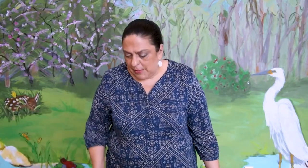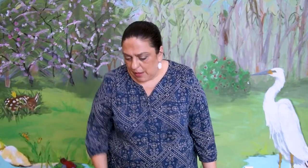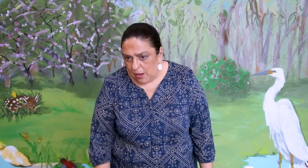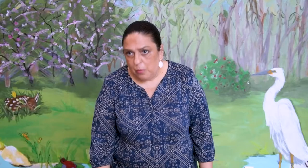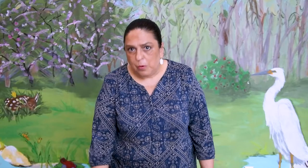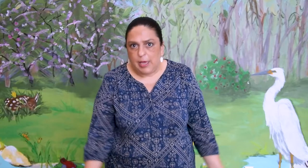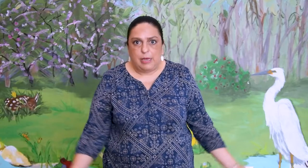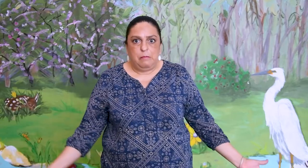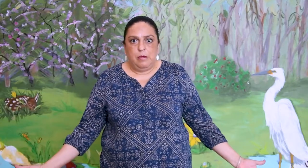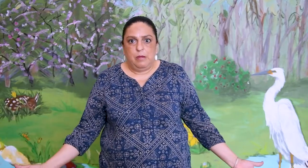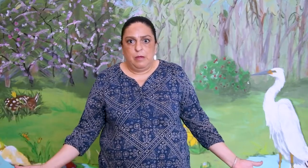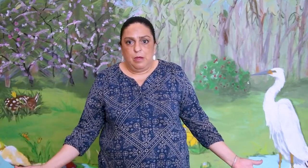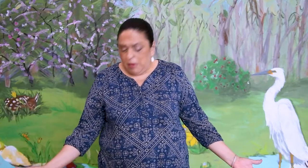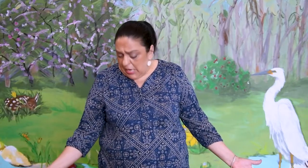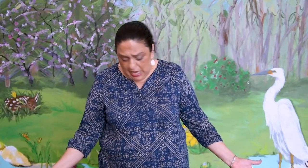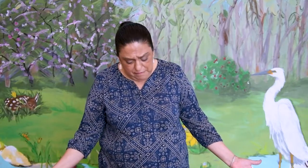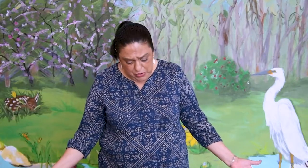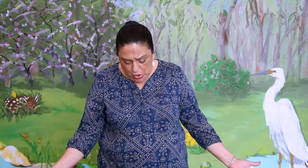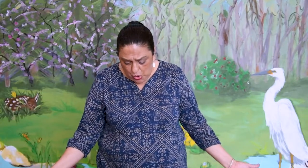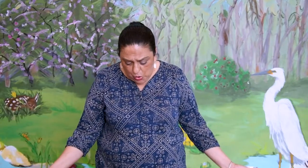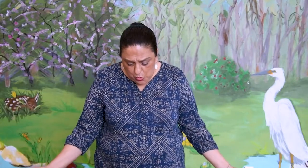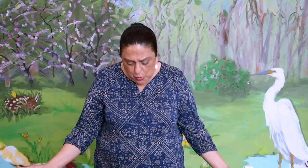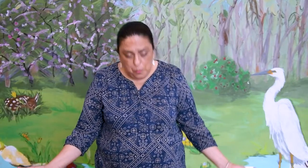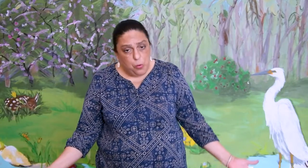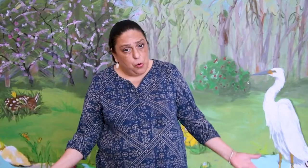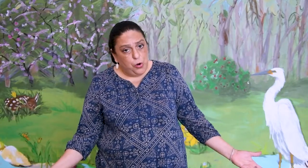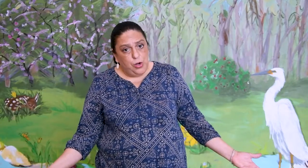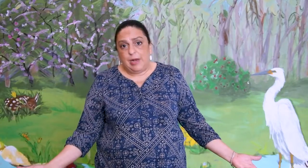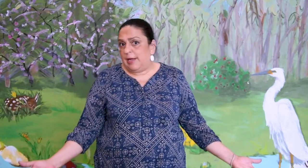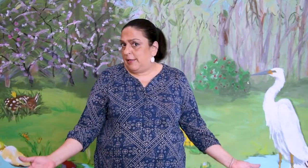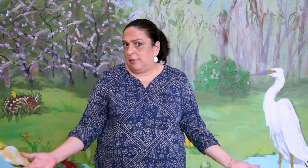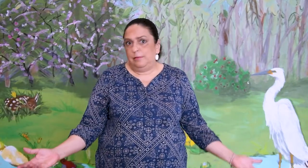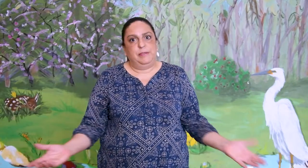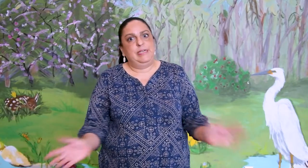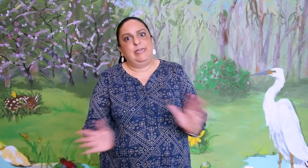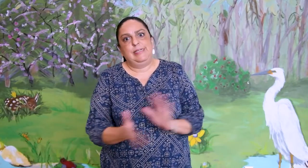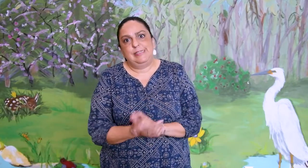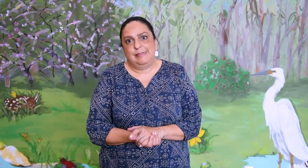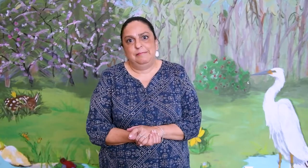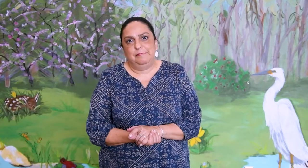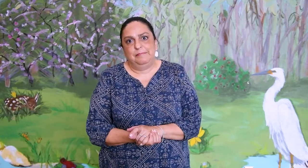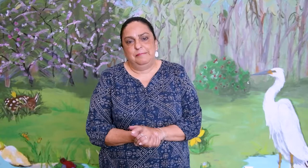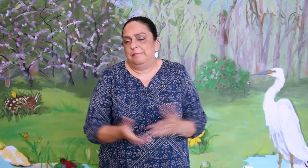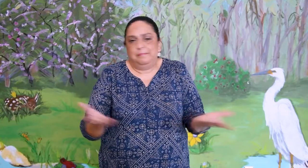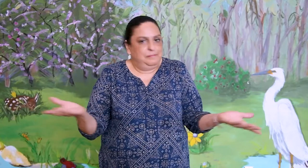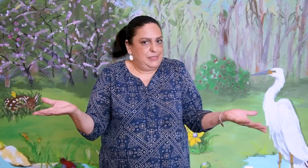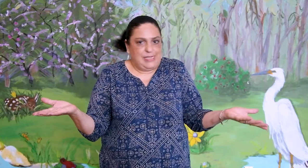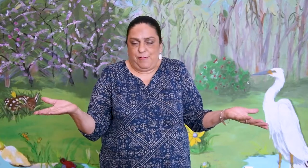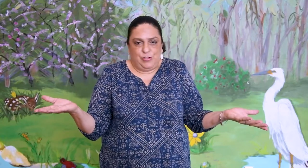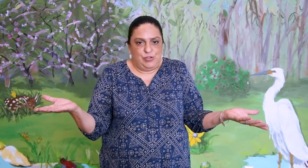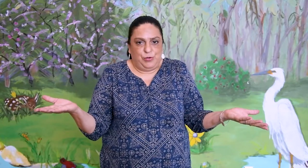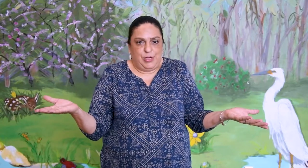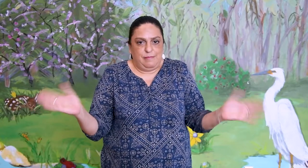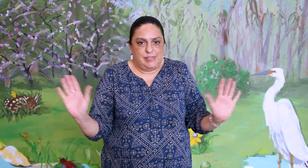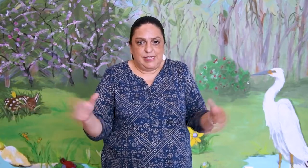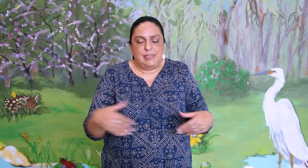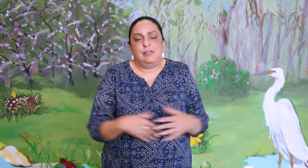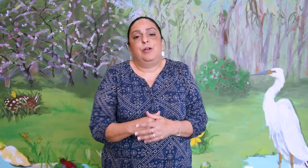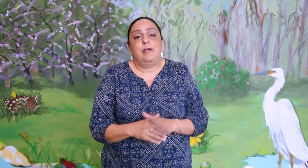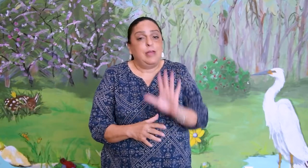away. We have no more little bunnies. It's a fun story. Silly story. And